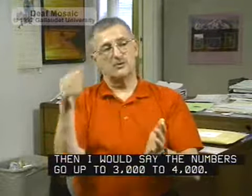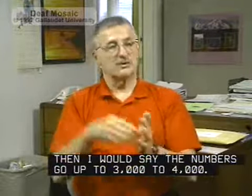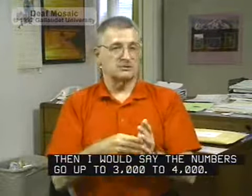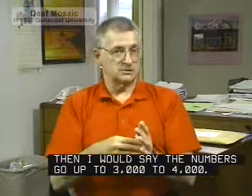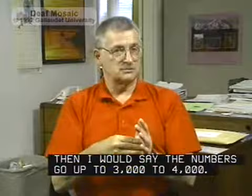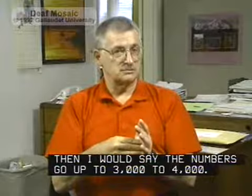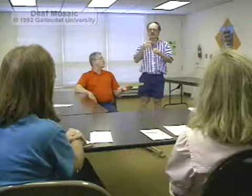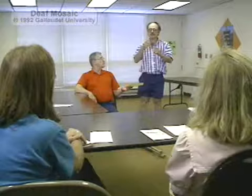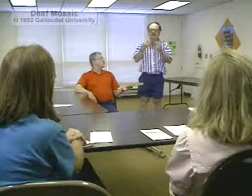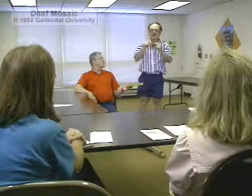4,000.